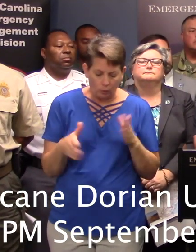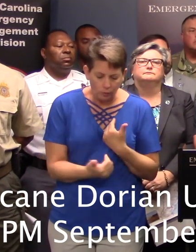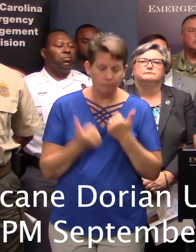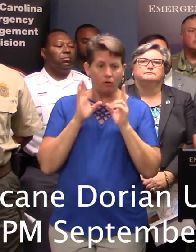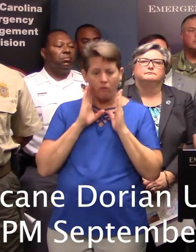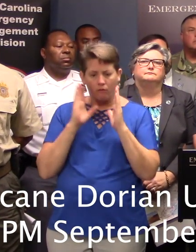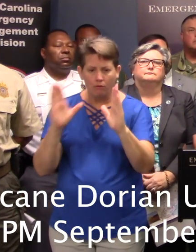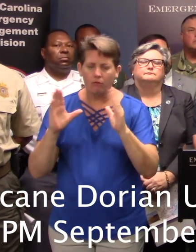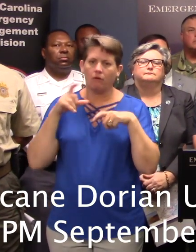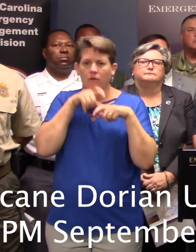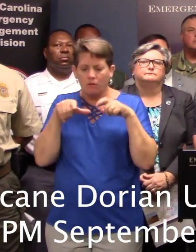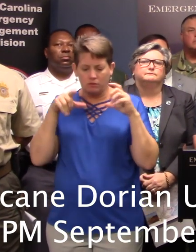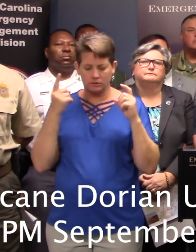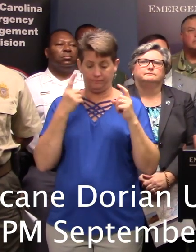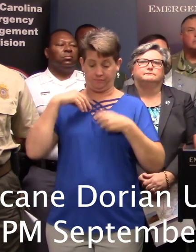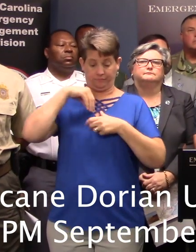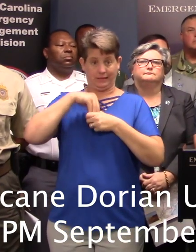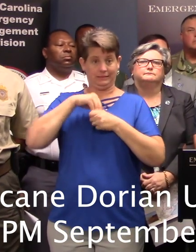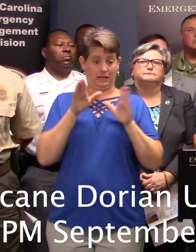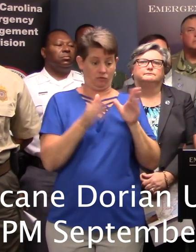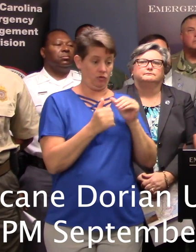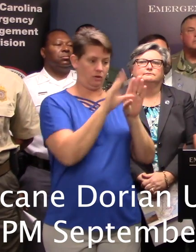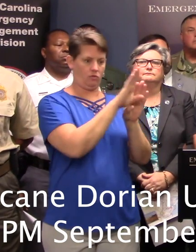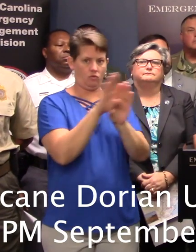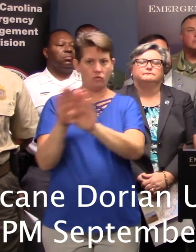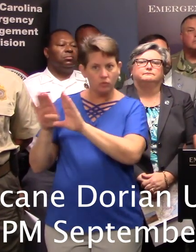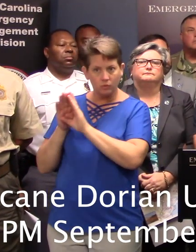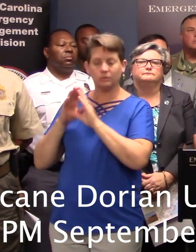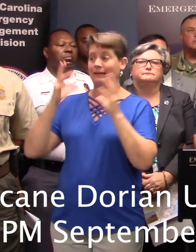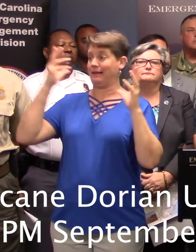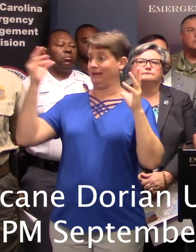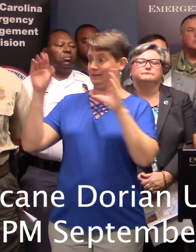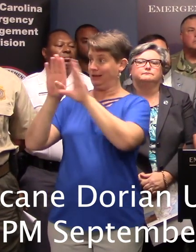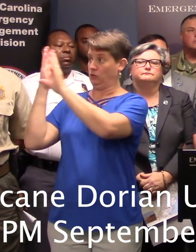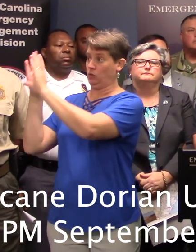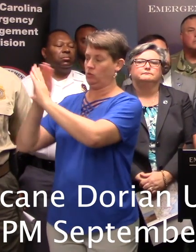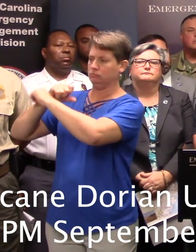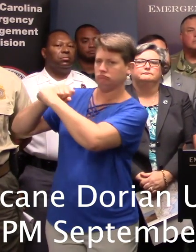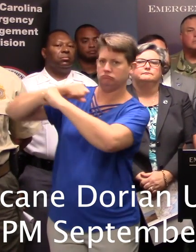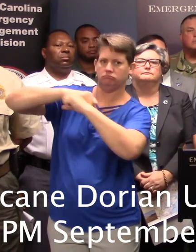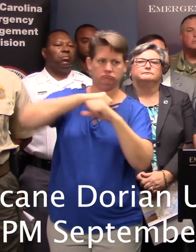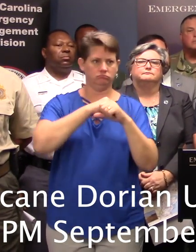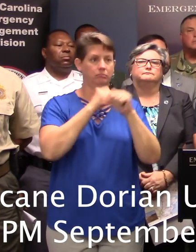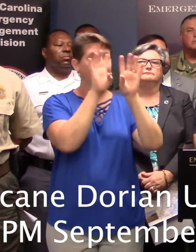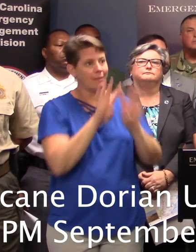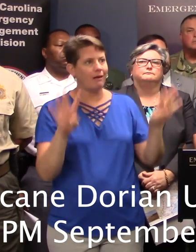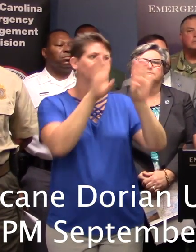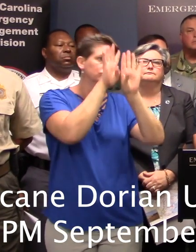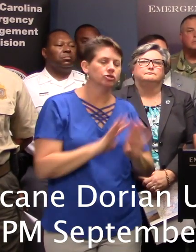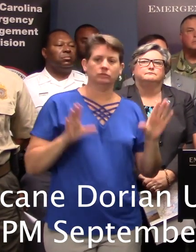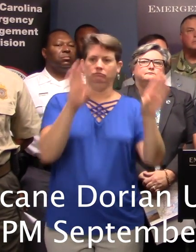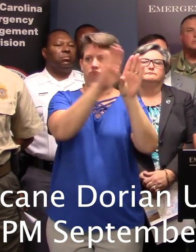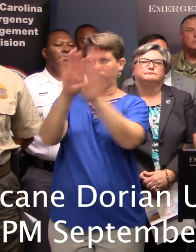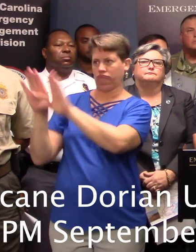hallway. And close all interior doors and secure and brace external doors. And keep curtains and blinds closed.